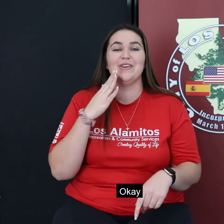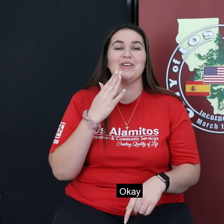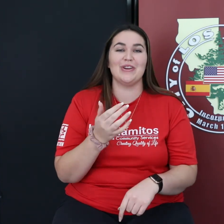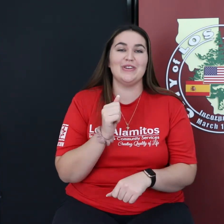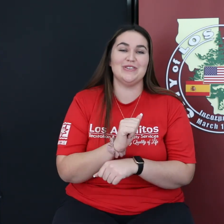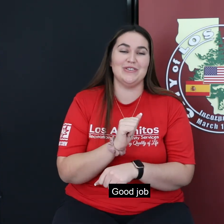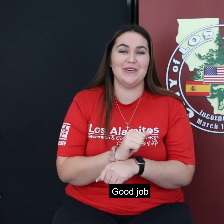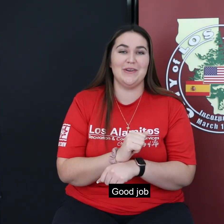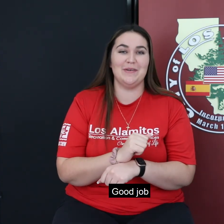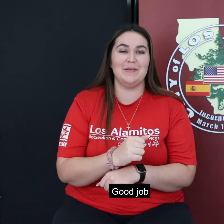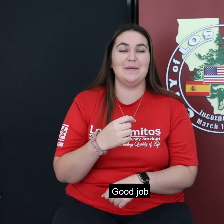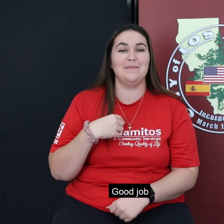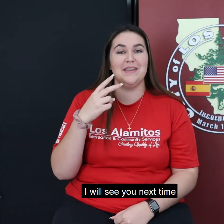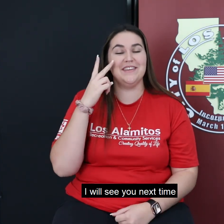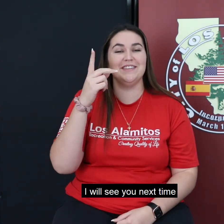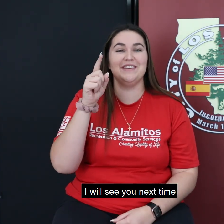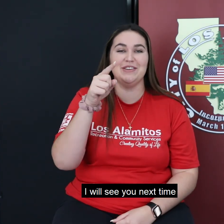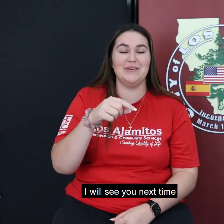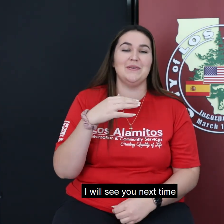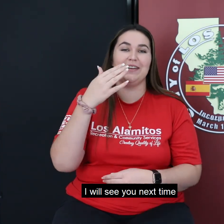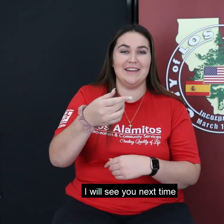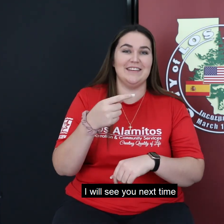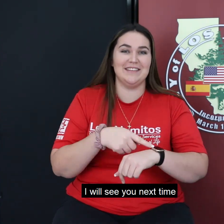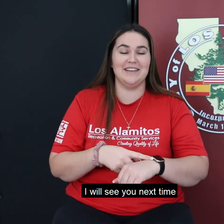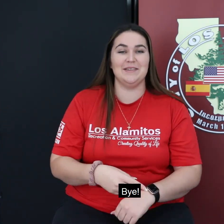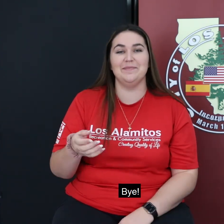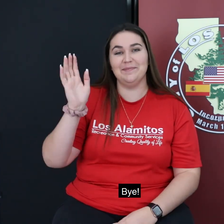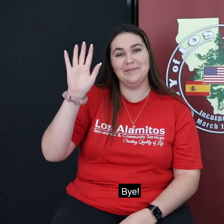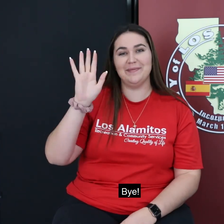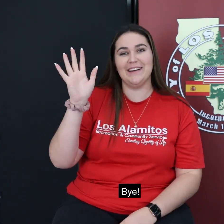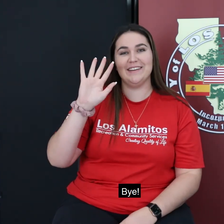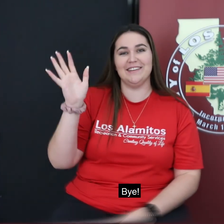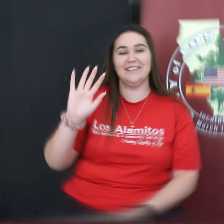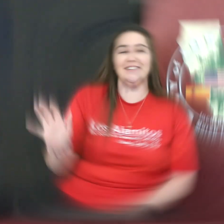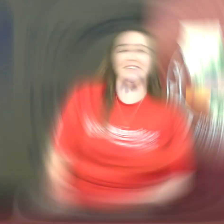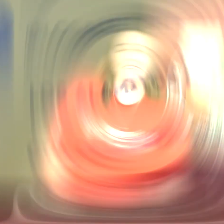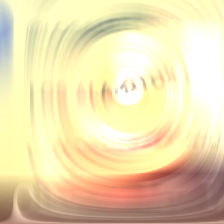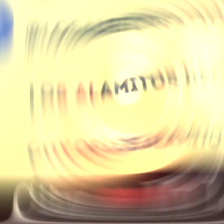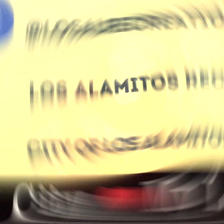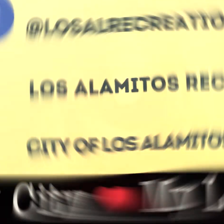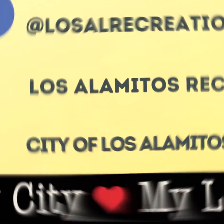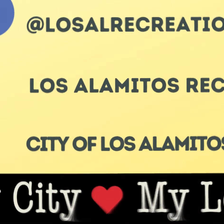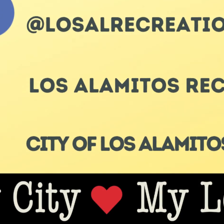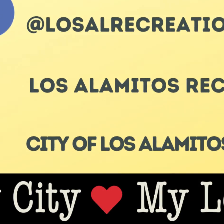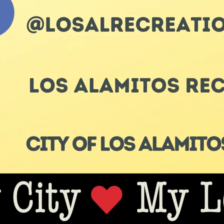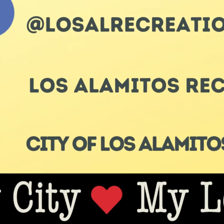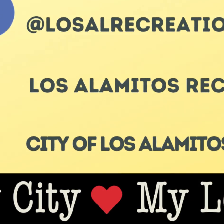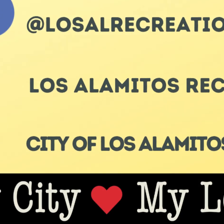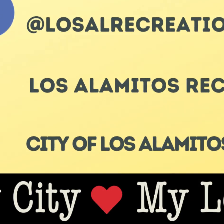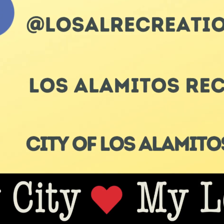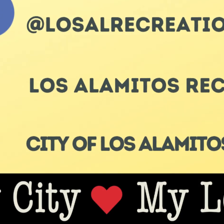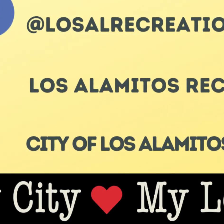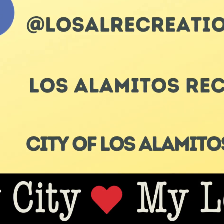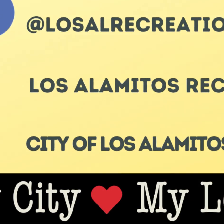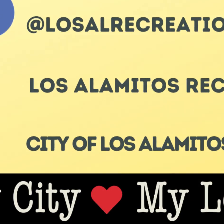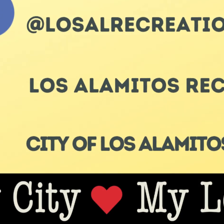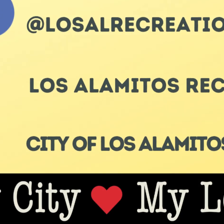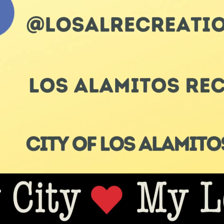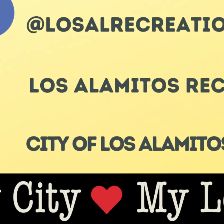Okay. Good job. I will see you next time. Bye. For more fun videos, follow us on our social media pages,